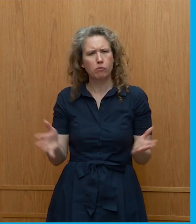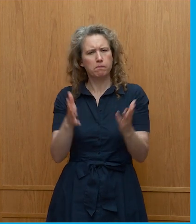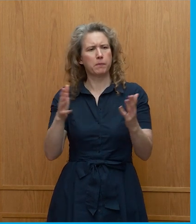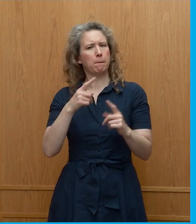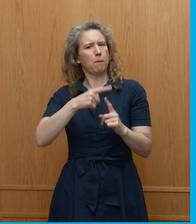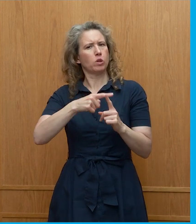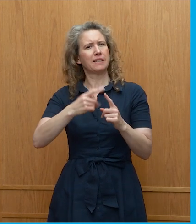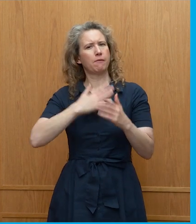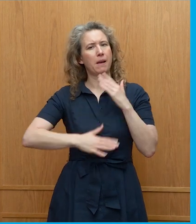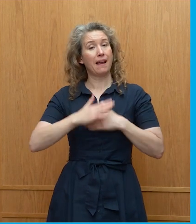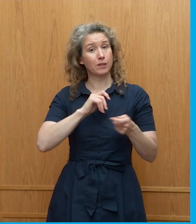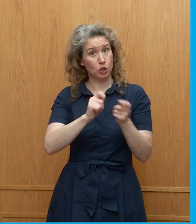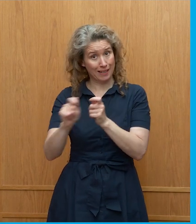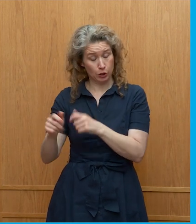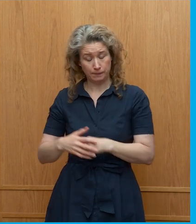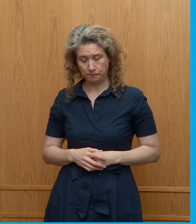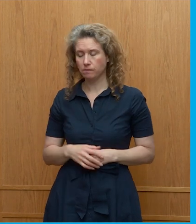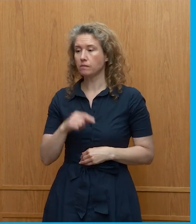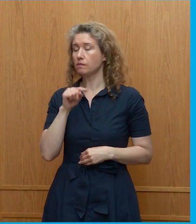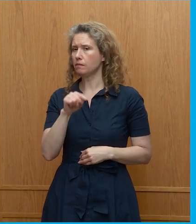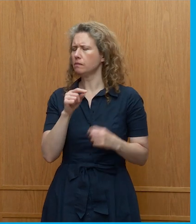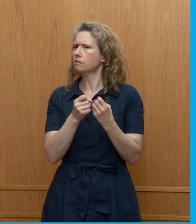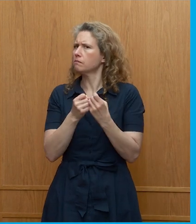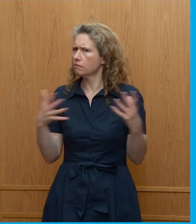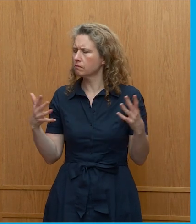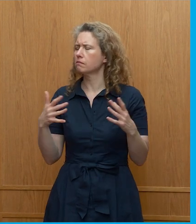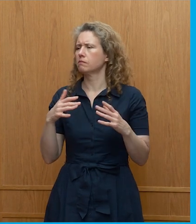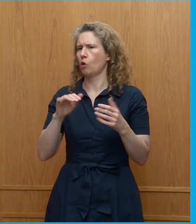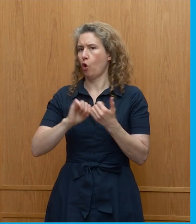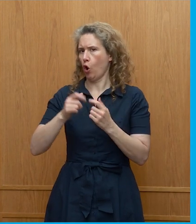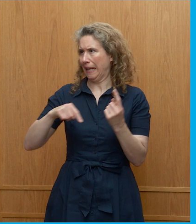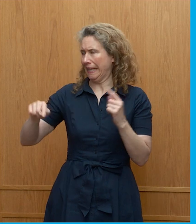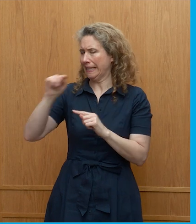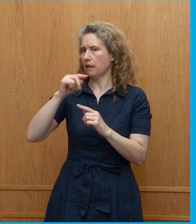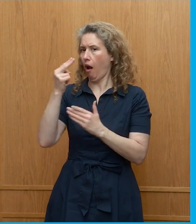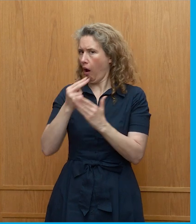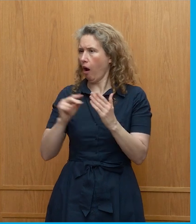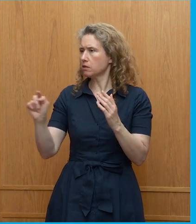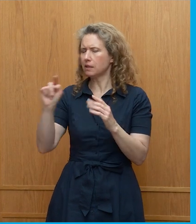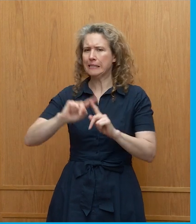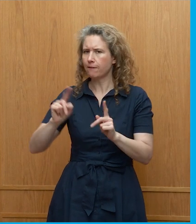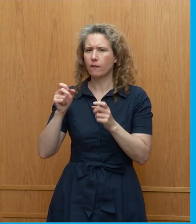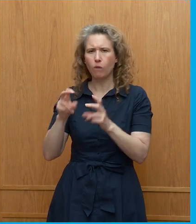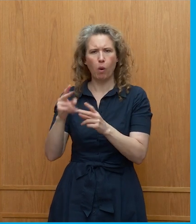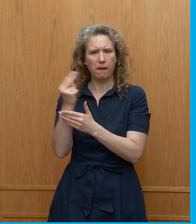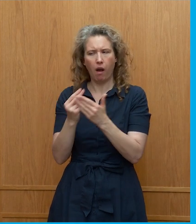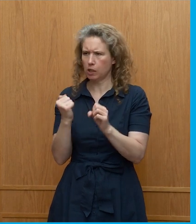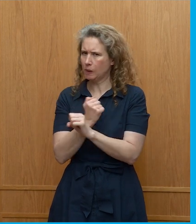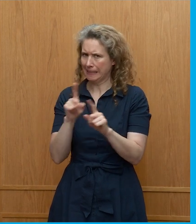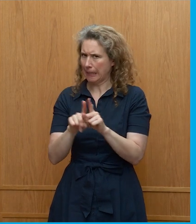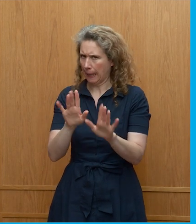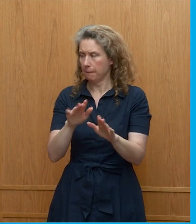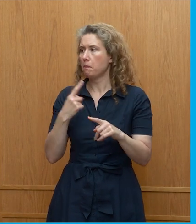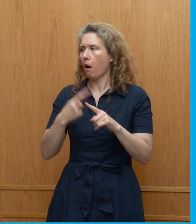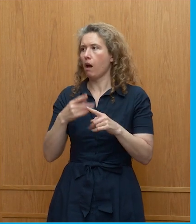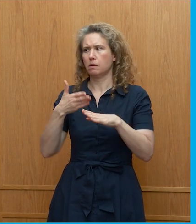behavioral change um as a huge number of our colleagues across art forms are doing and we're also really working